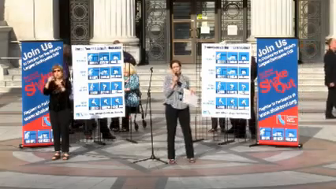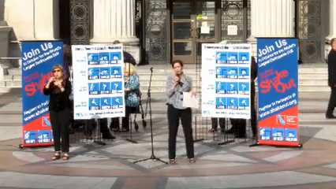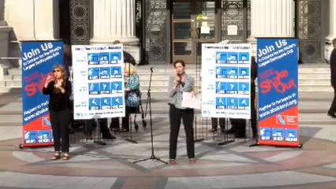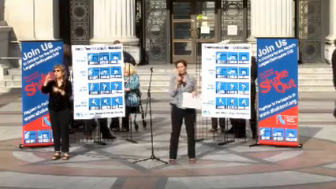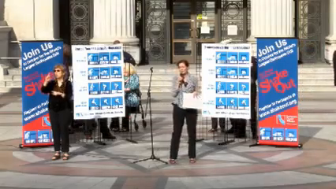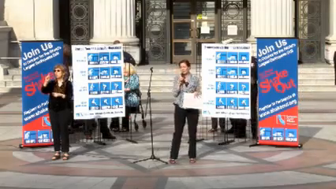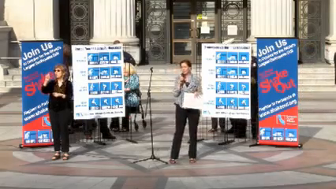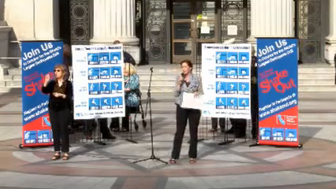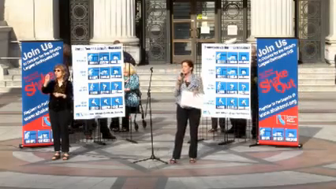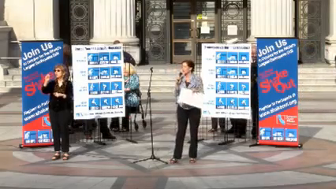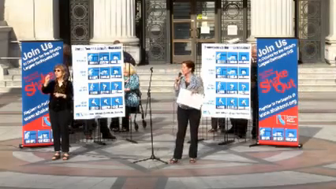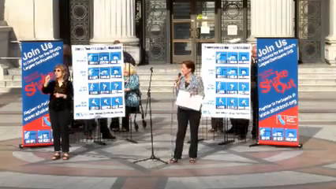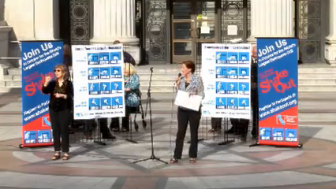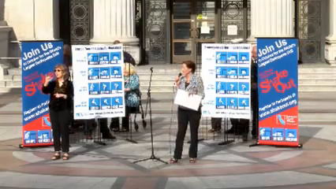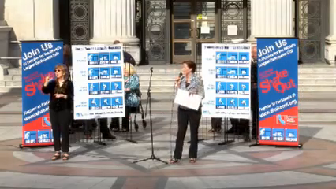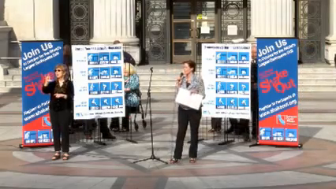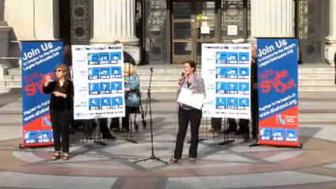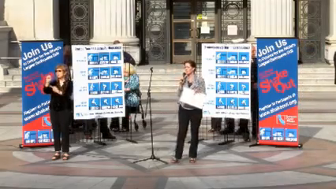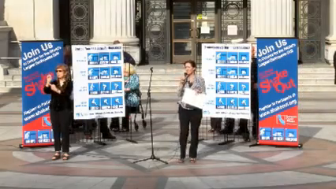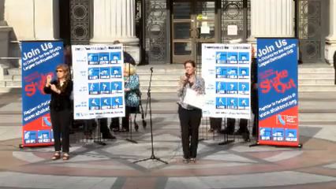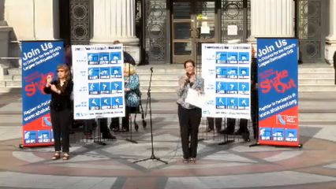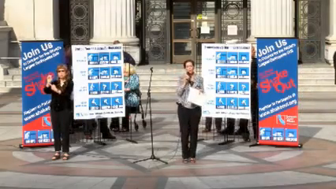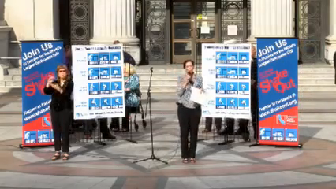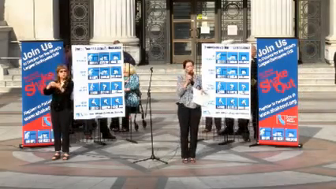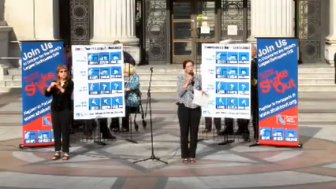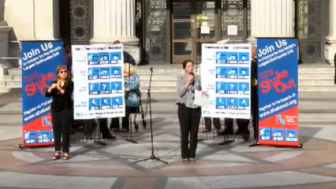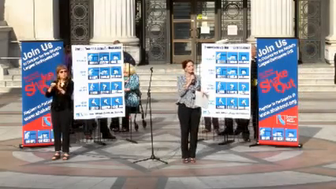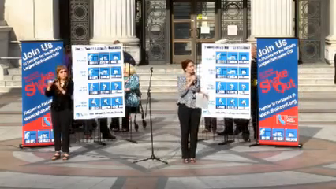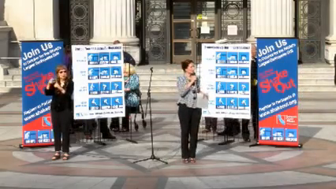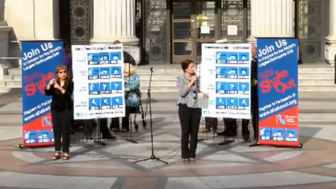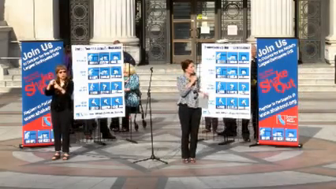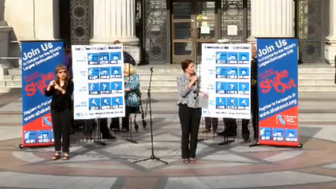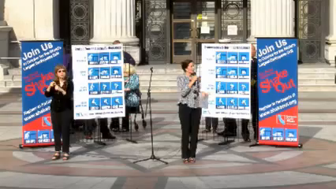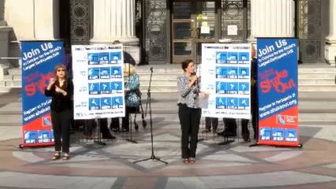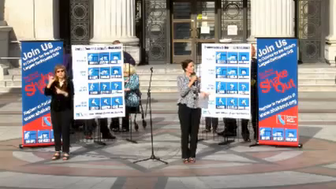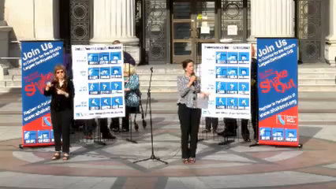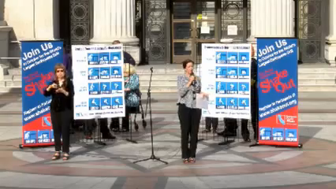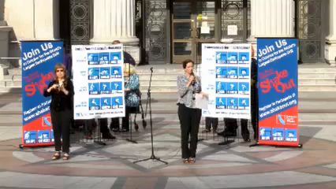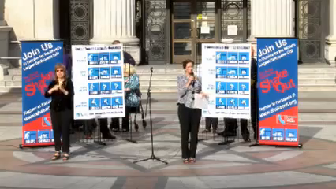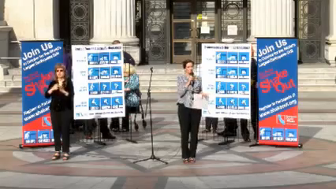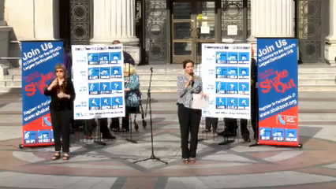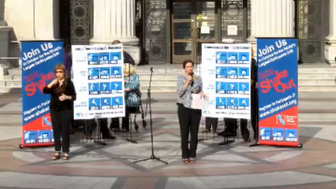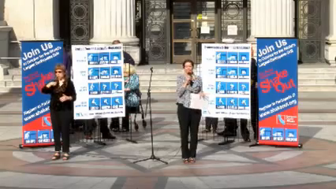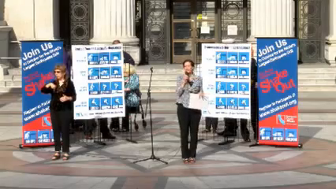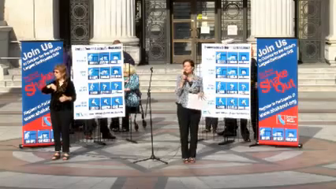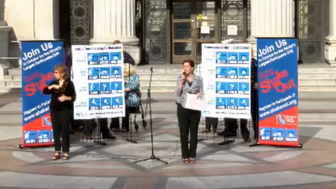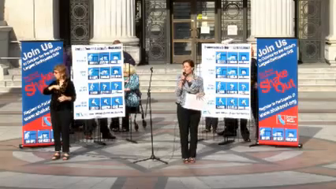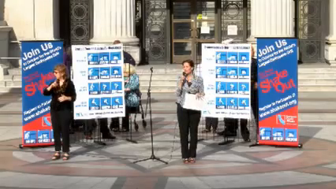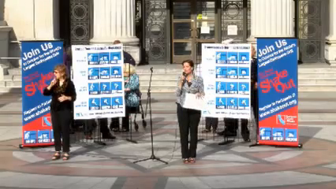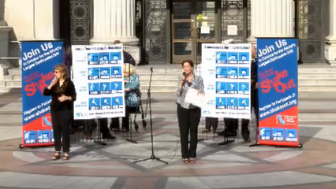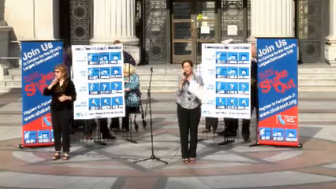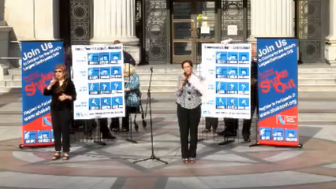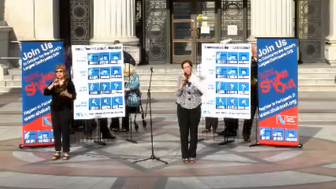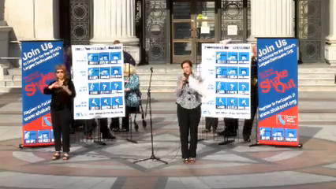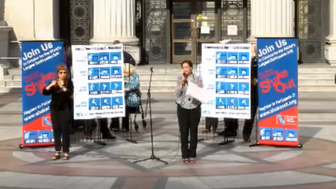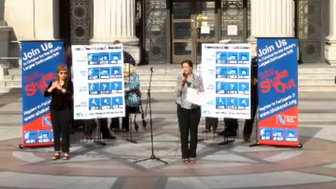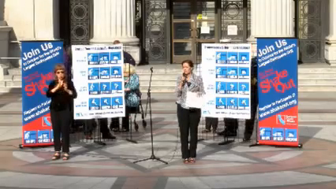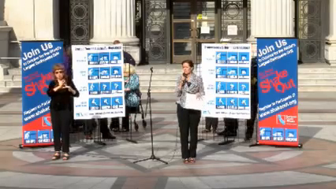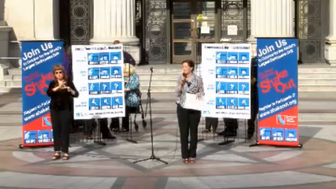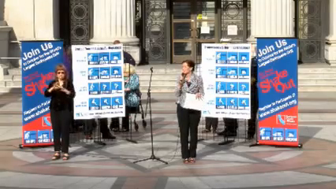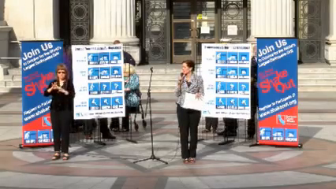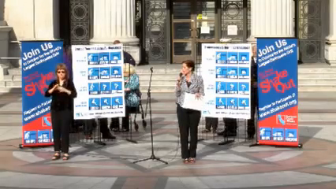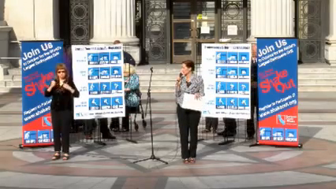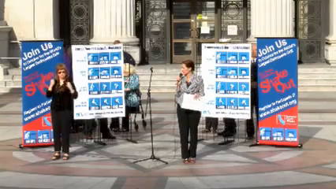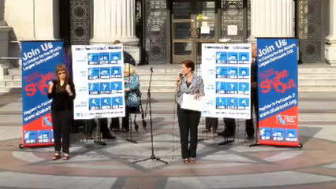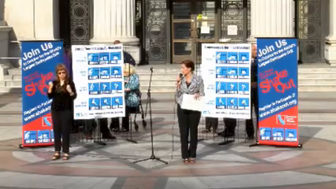that word resilience is this idea that we as a community are strong and it's not just that our buildings